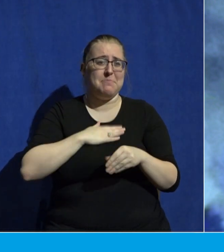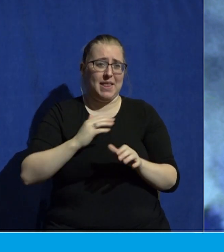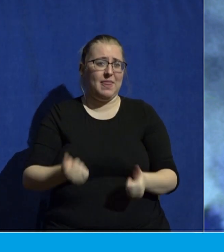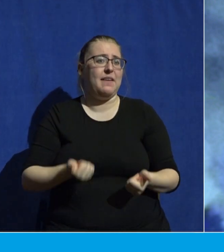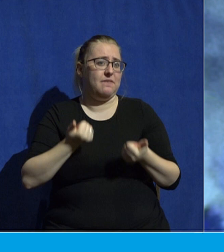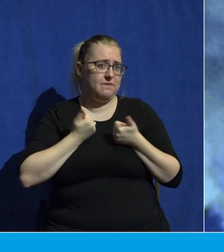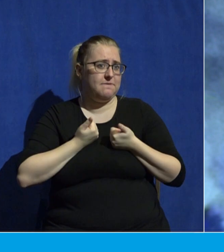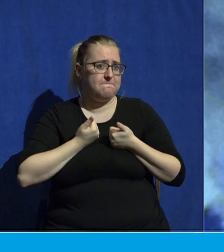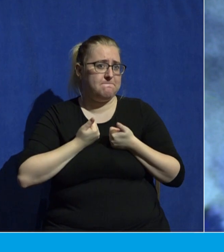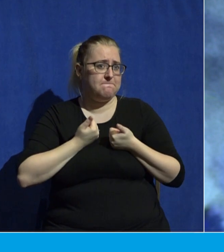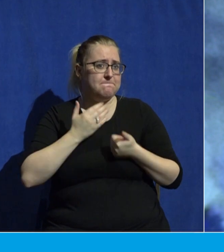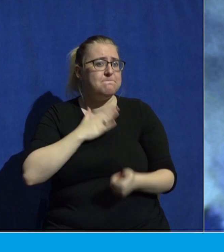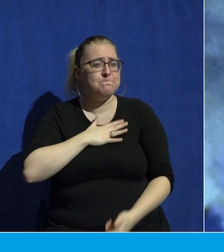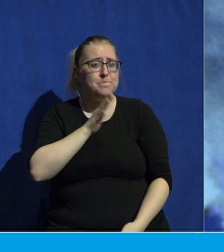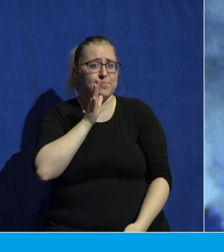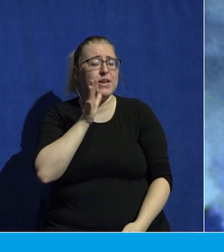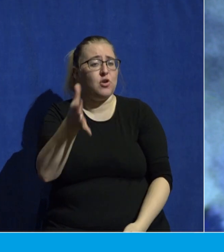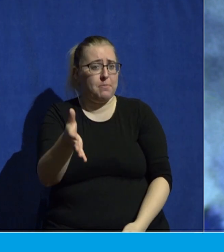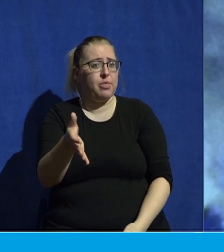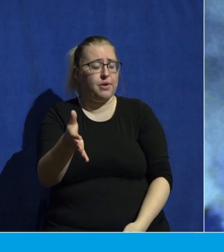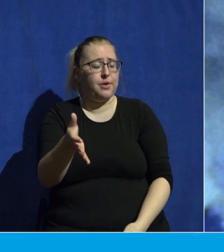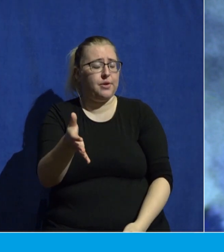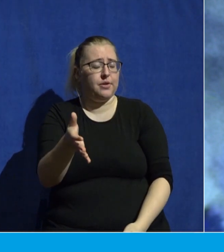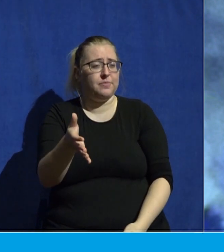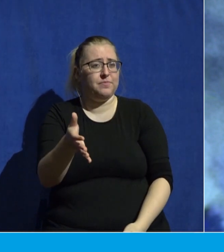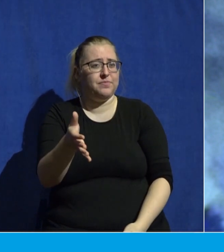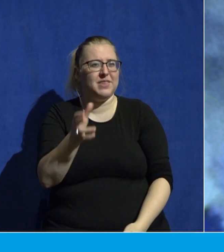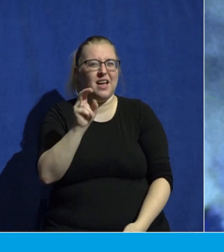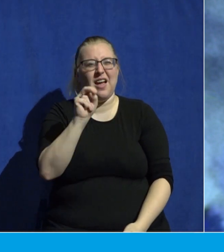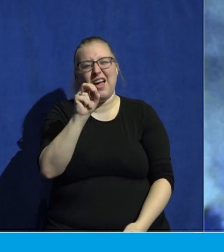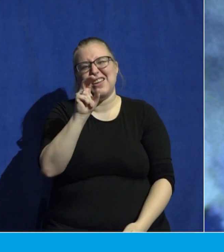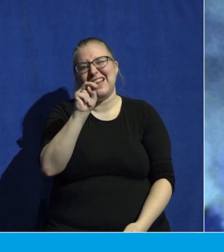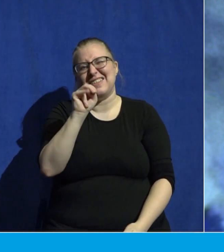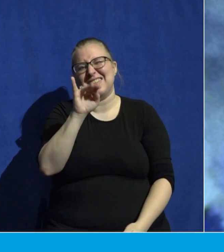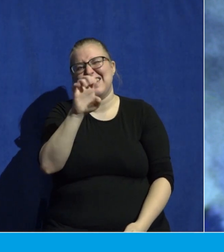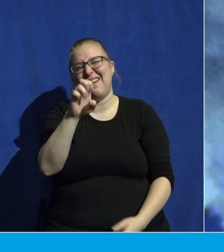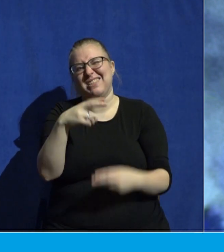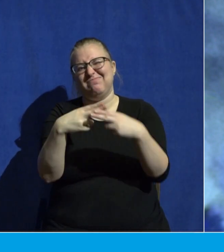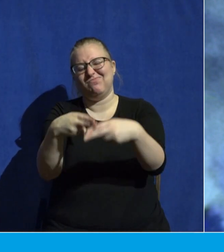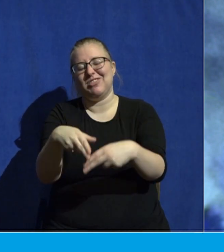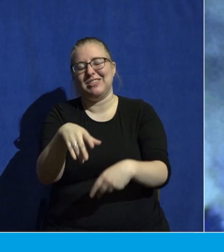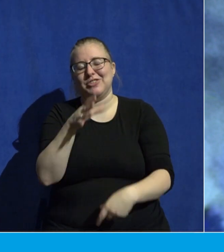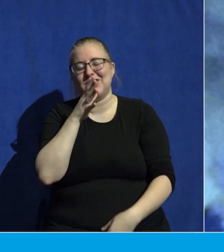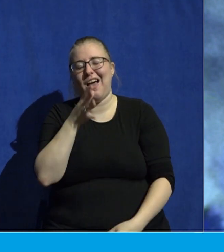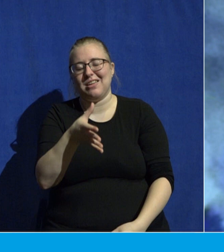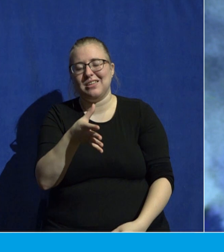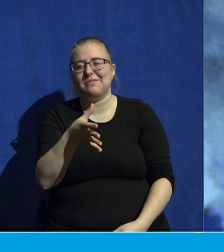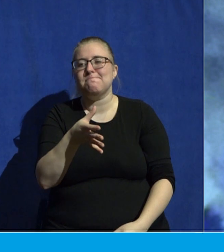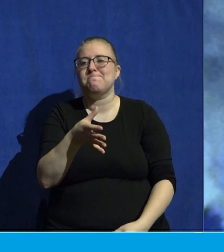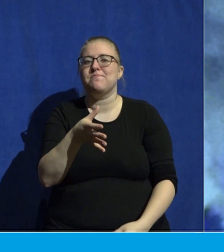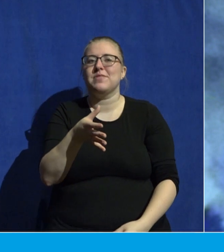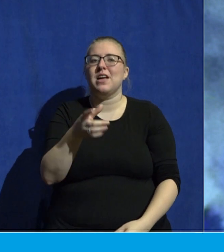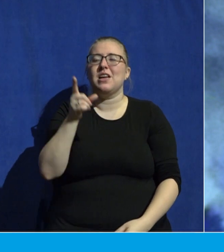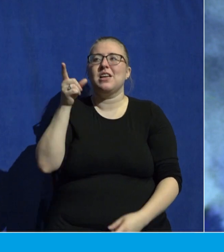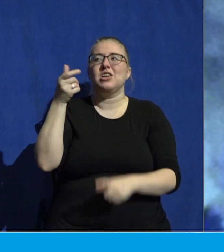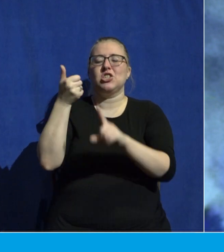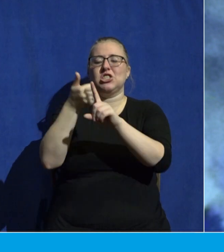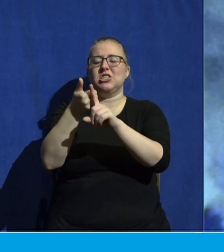It was my grandmother. She was my nani. She was the greatest grandmother to ever live.